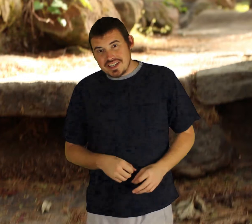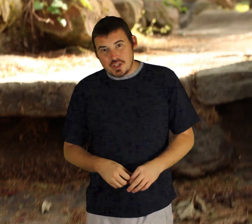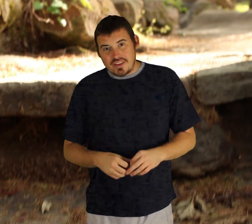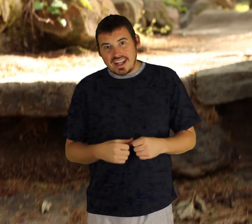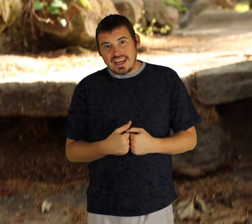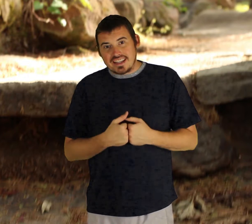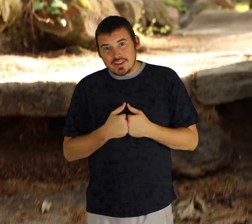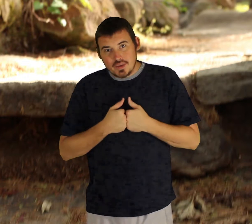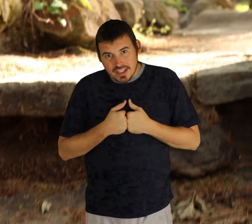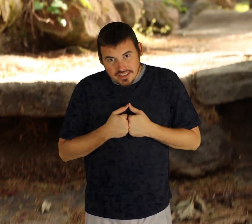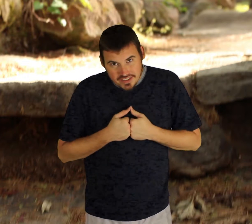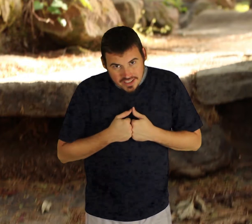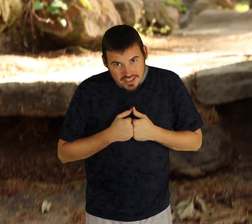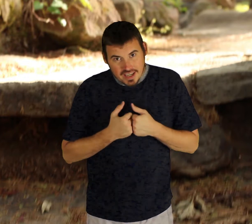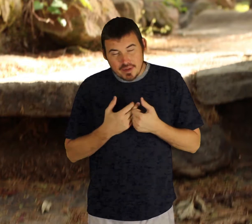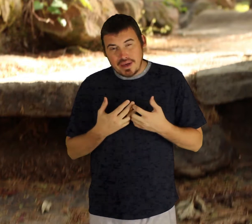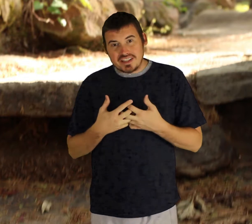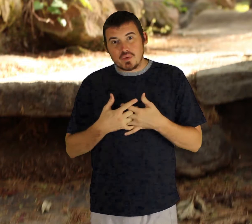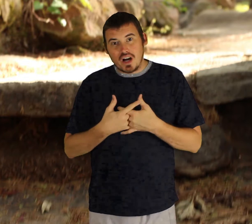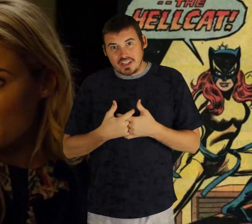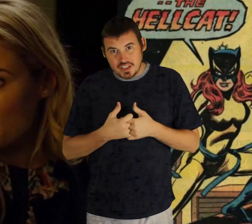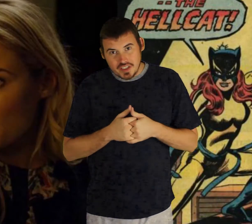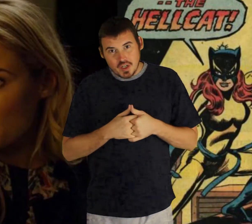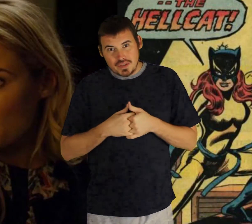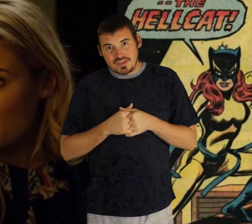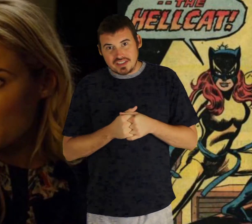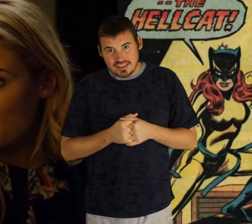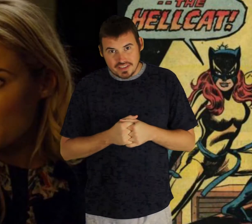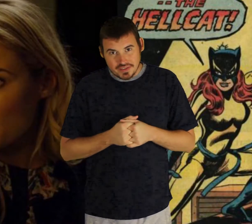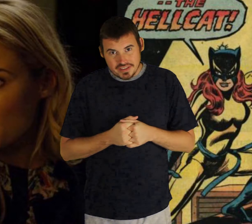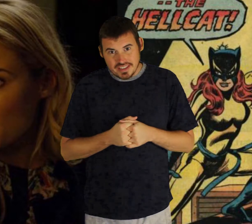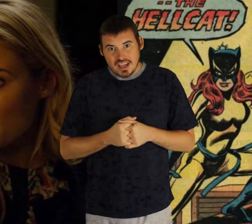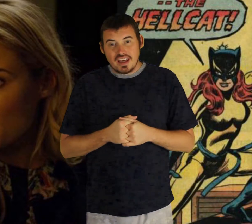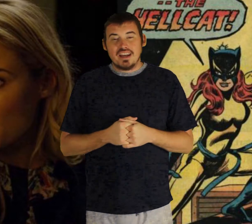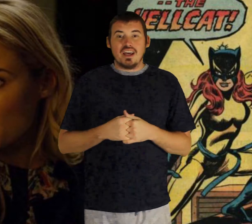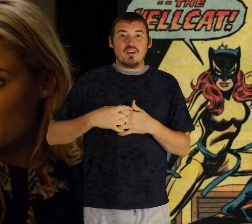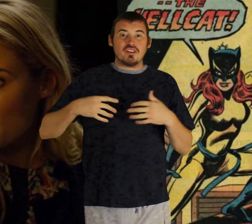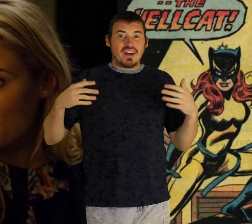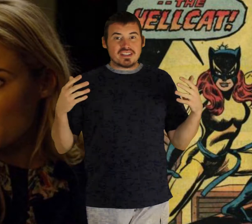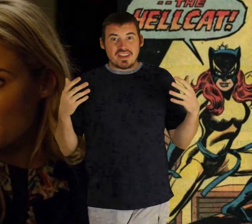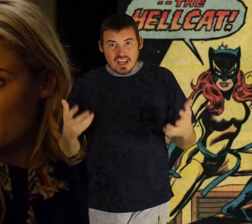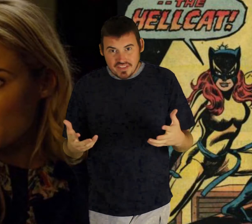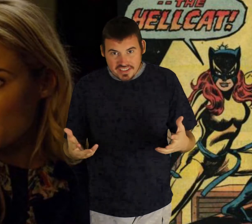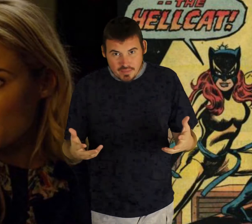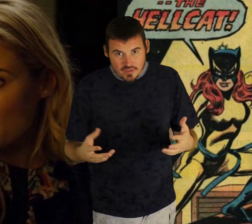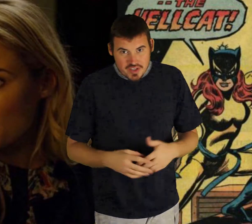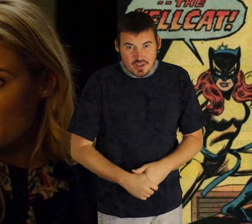issue of that a little known character named patsy walker was first introduced now if you're fans of the netflix marvel shows